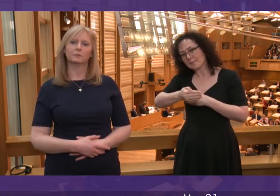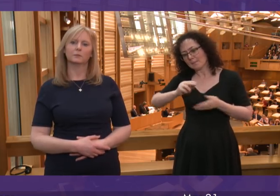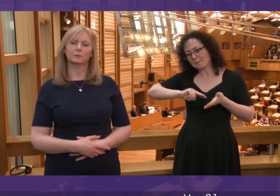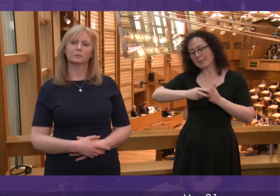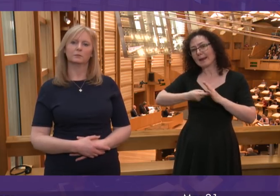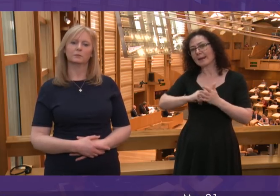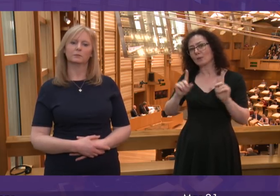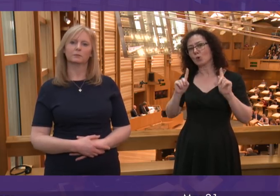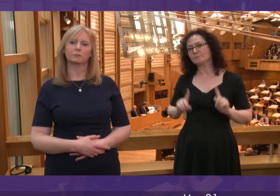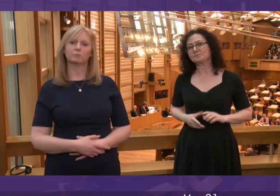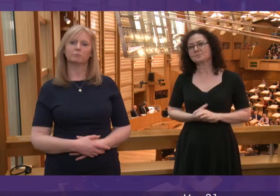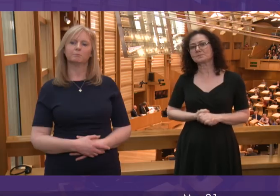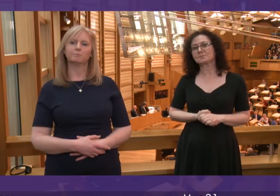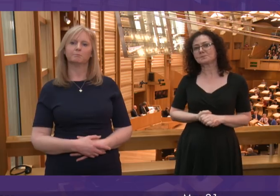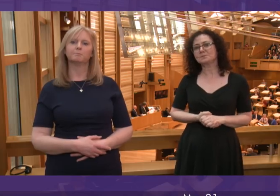Plan? First Minister.